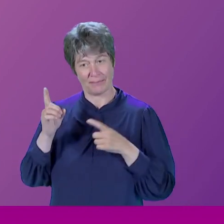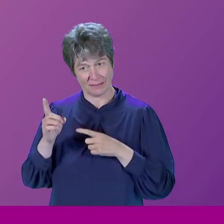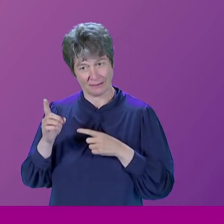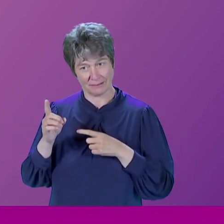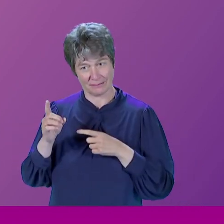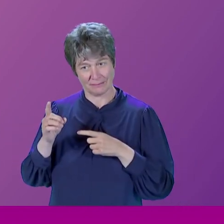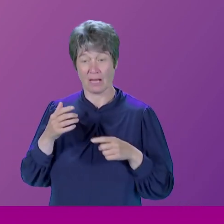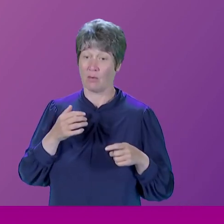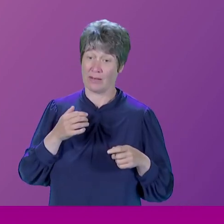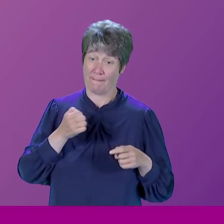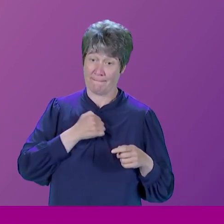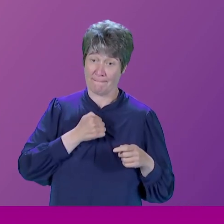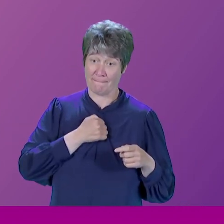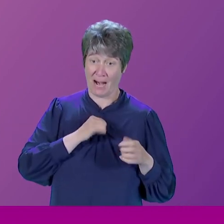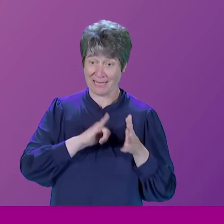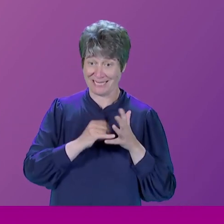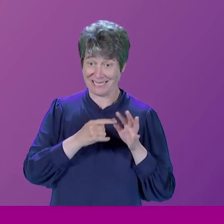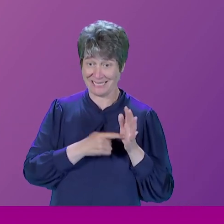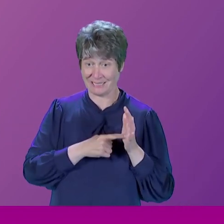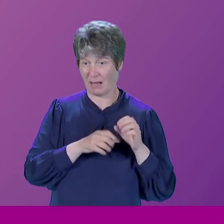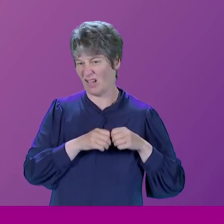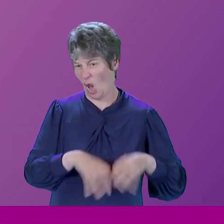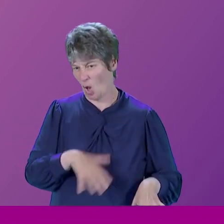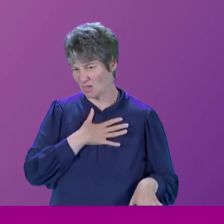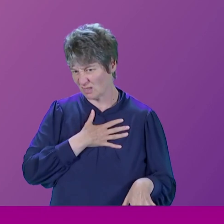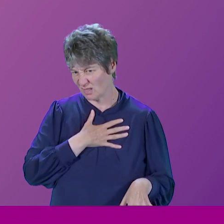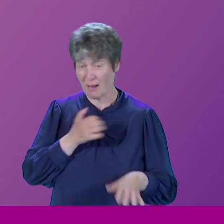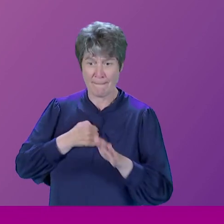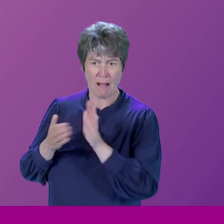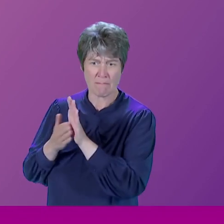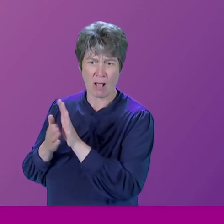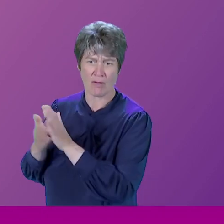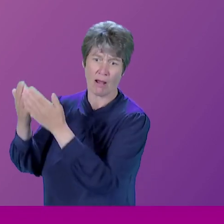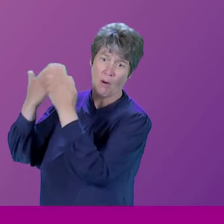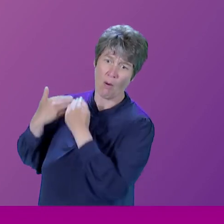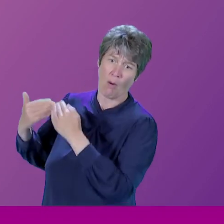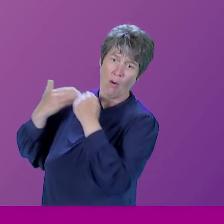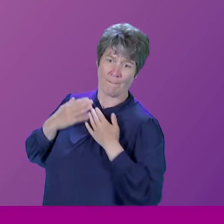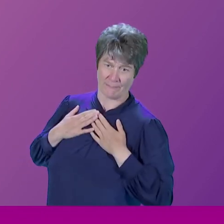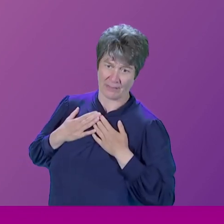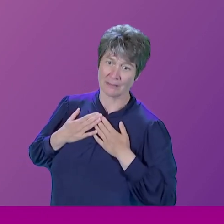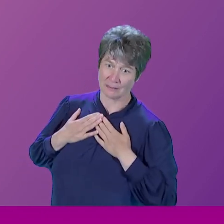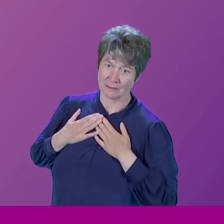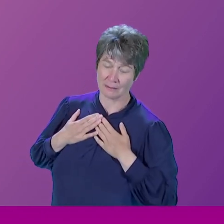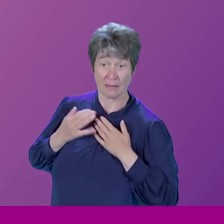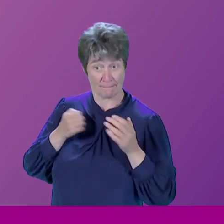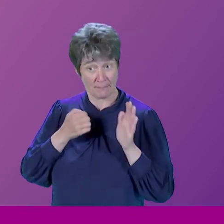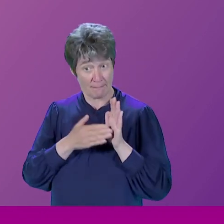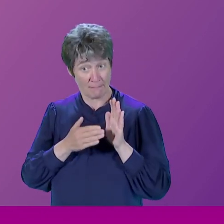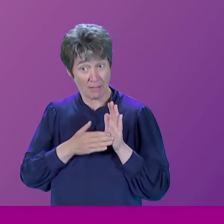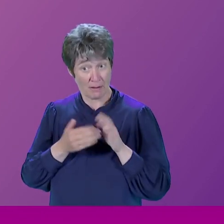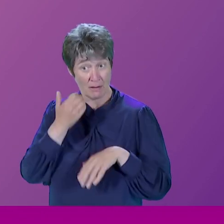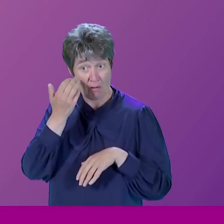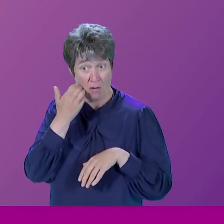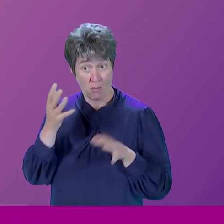when I lost my seat, she was so motherly. And for the rest of her life, she always used to say to me, but,